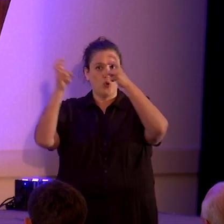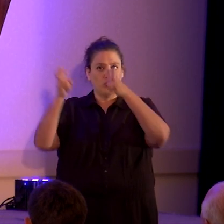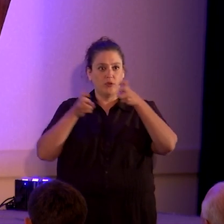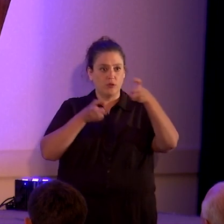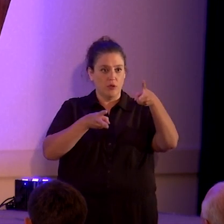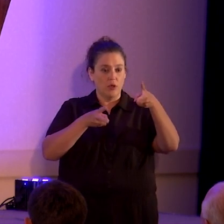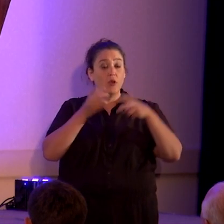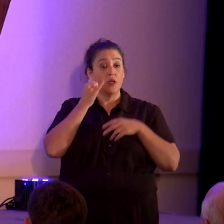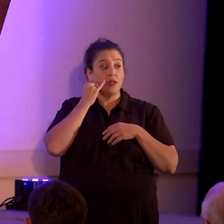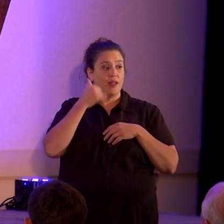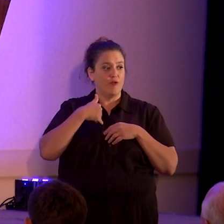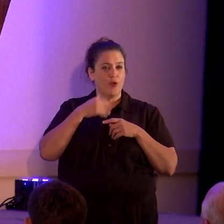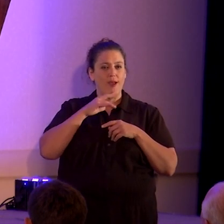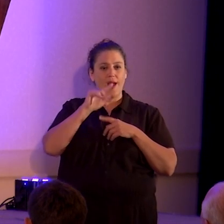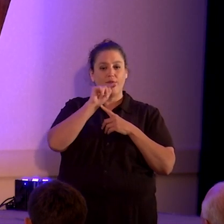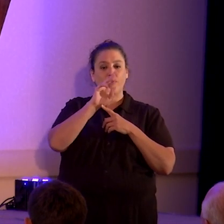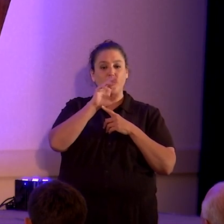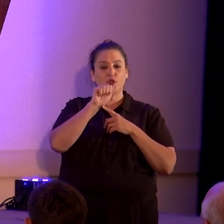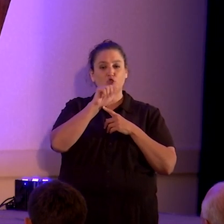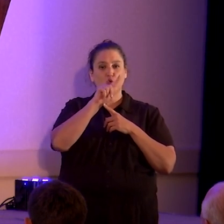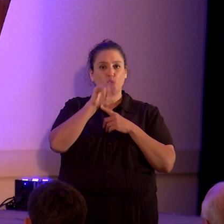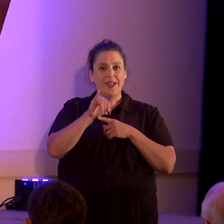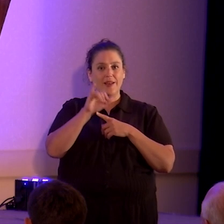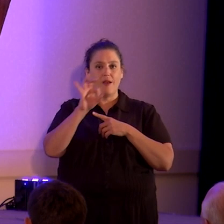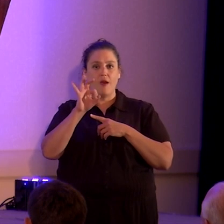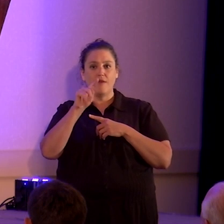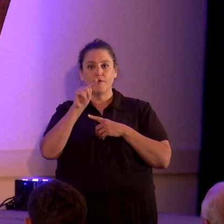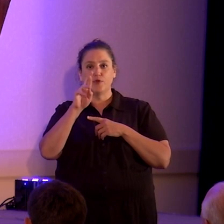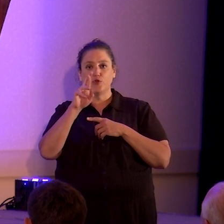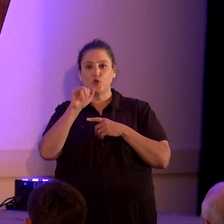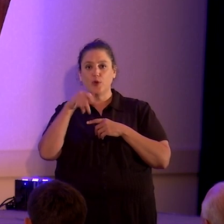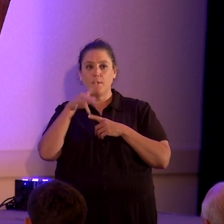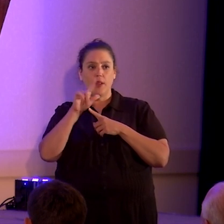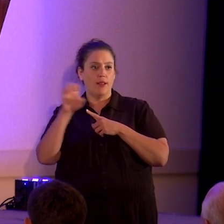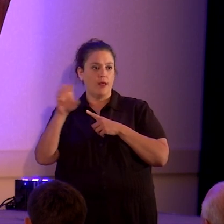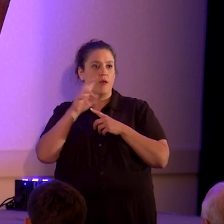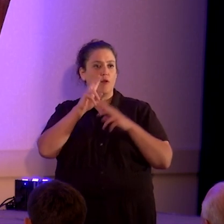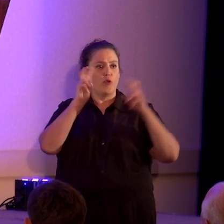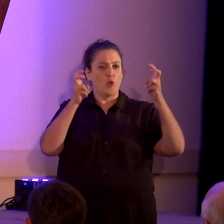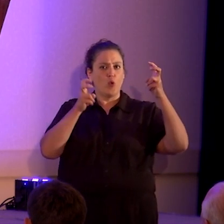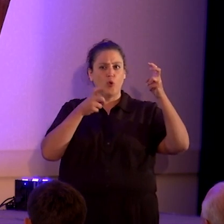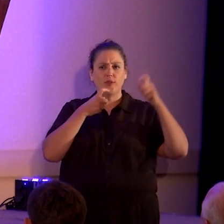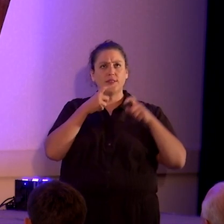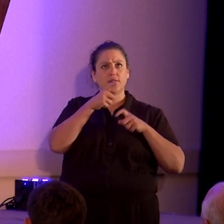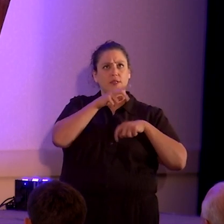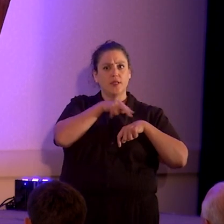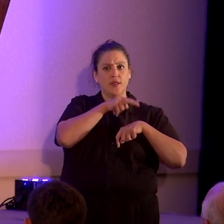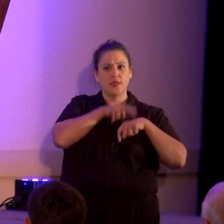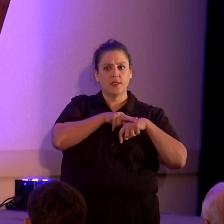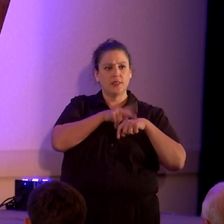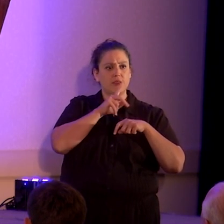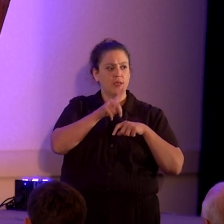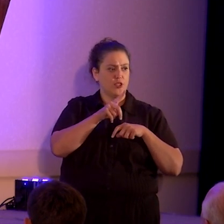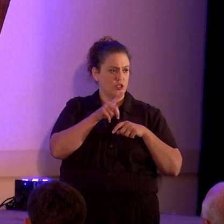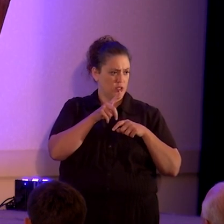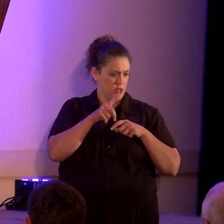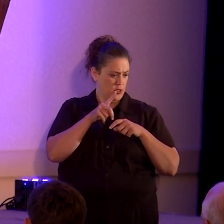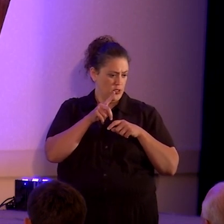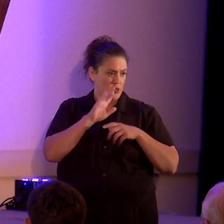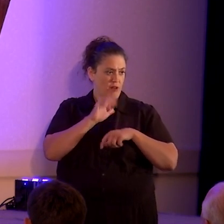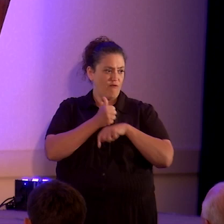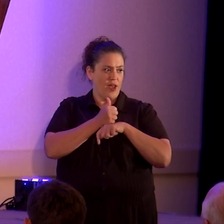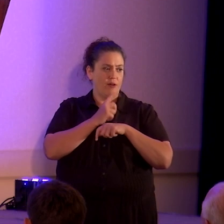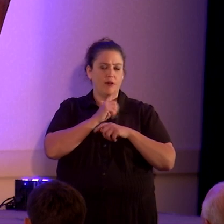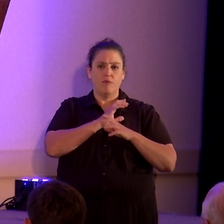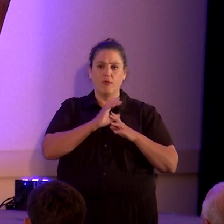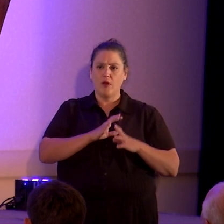we have the Treaty of Tripoli, the quote in the beginning that says this nation is in no sense founded upon